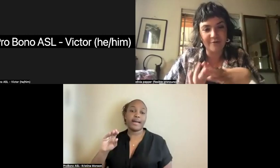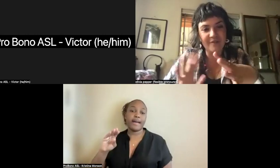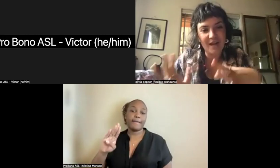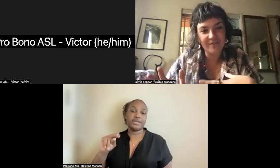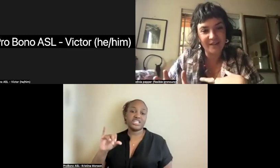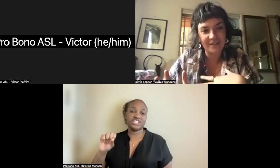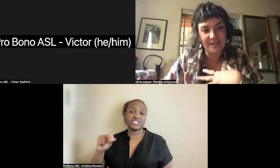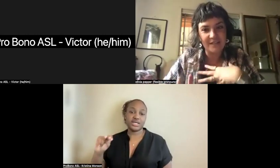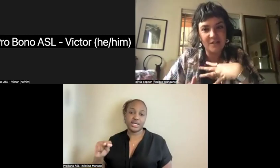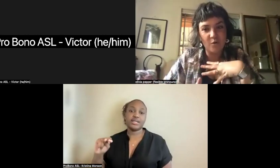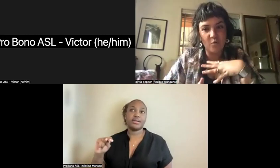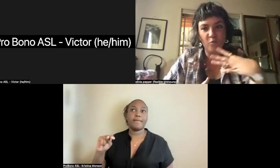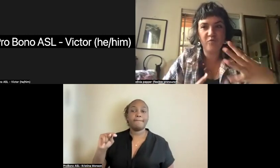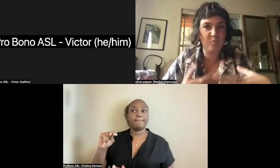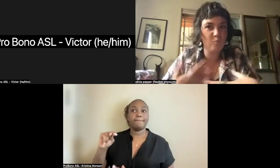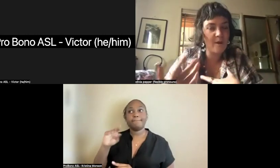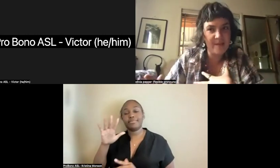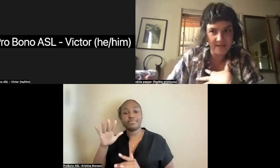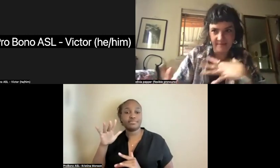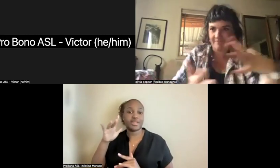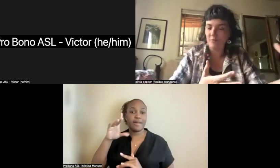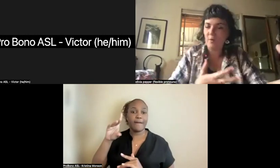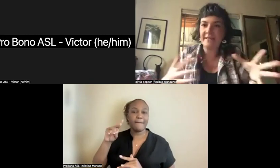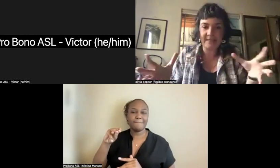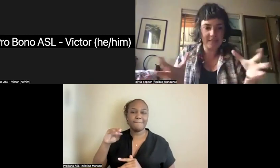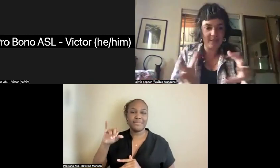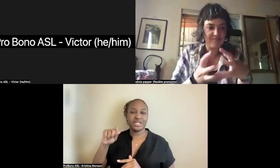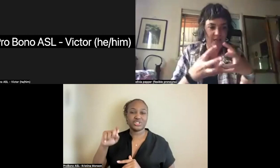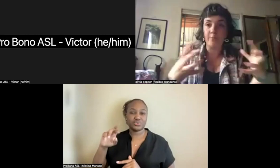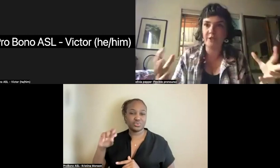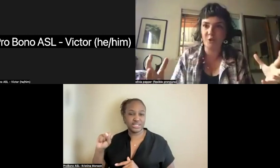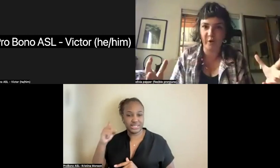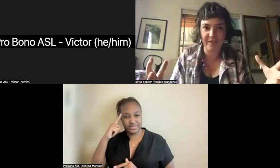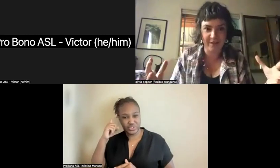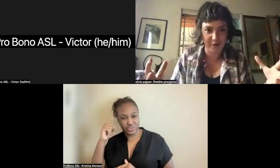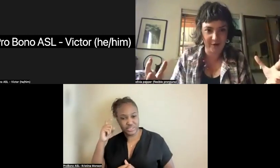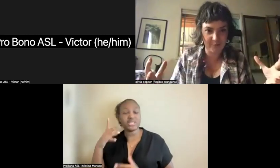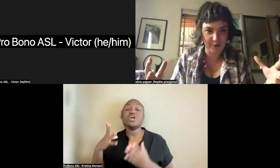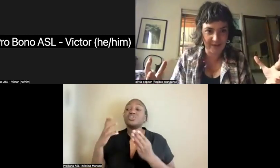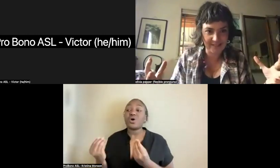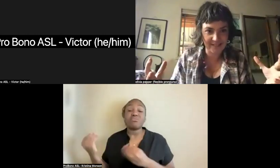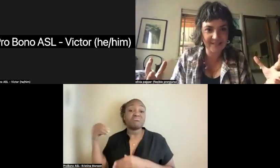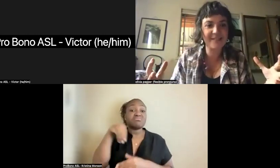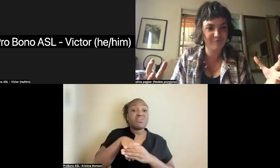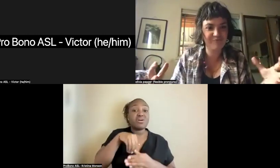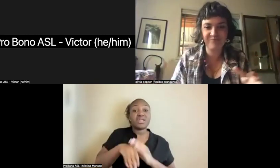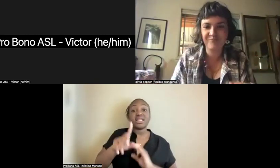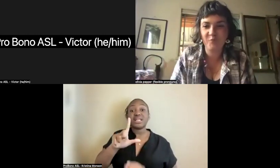reviving these women, women's liberatory theater experiences